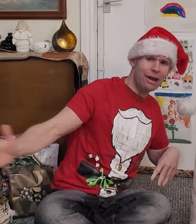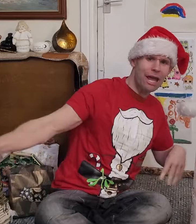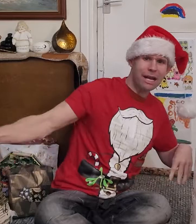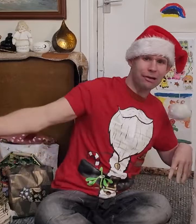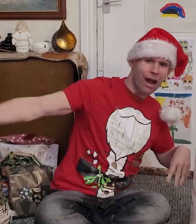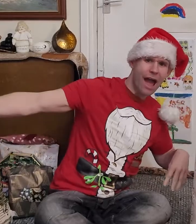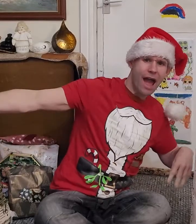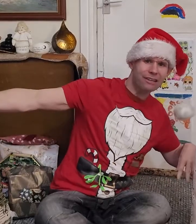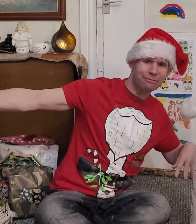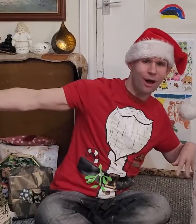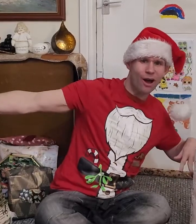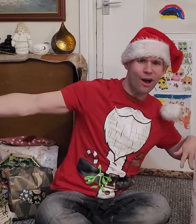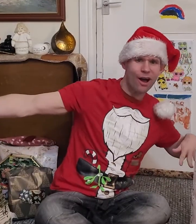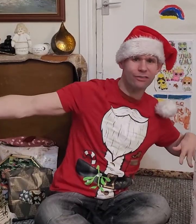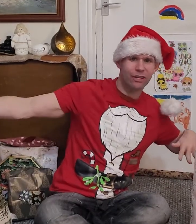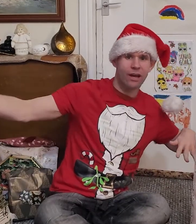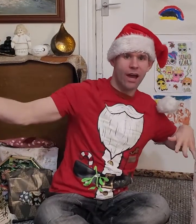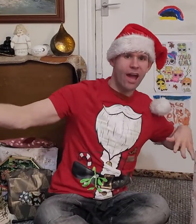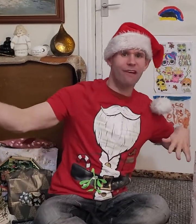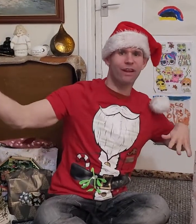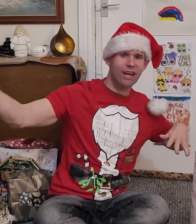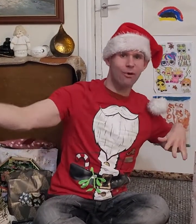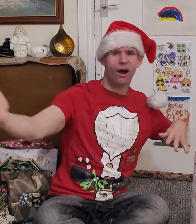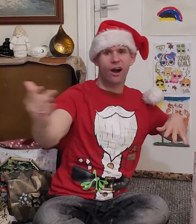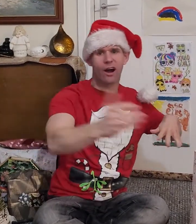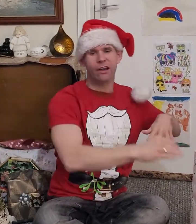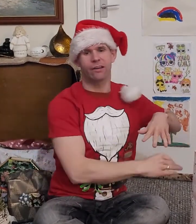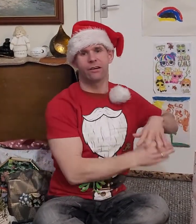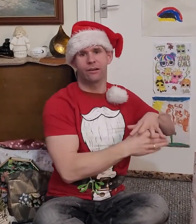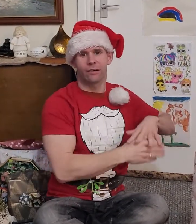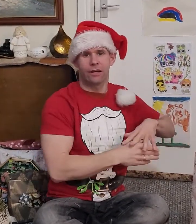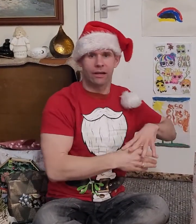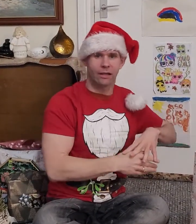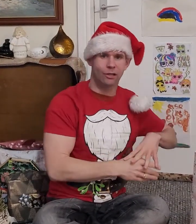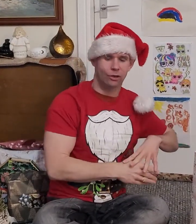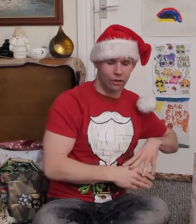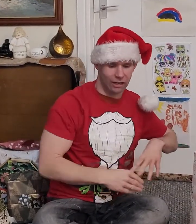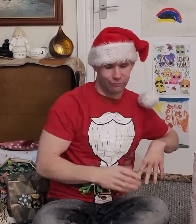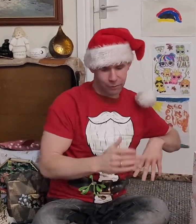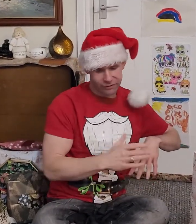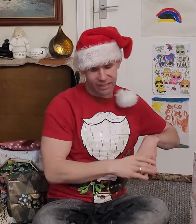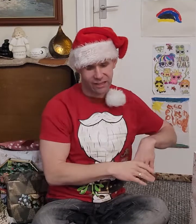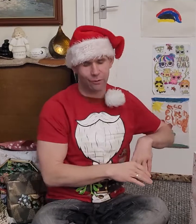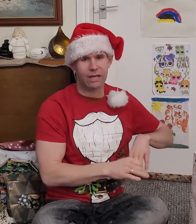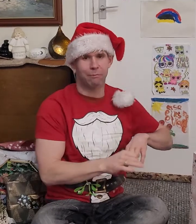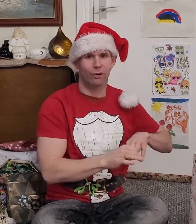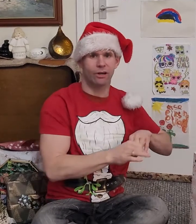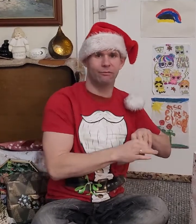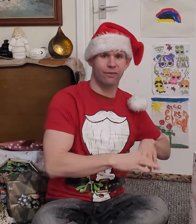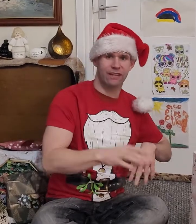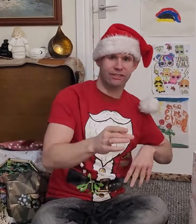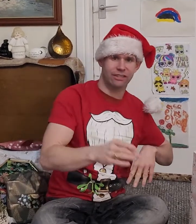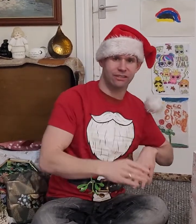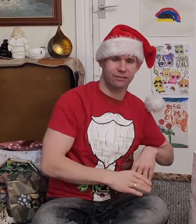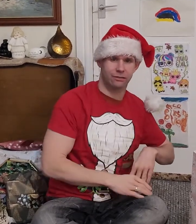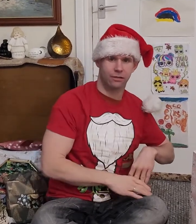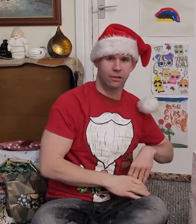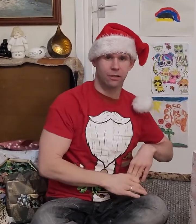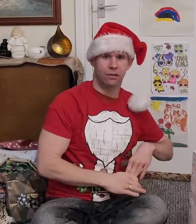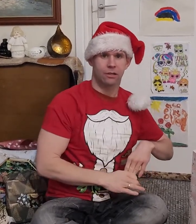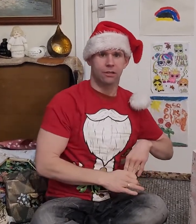Merry Christmas, everyone! Hello, I've put together a wee poem for this year's Christmas